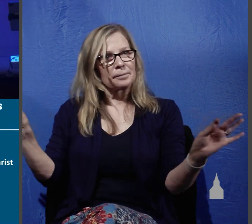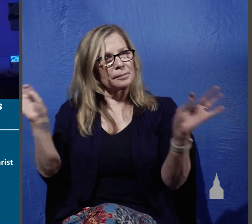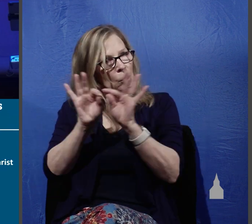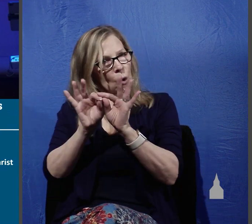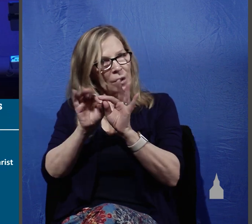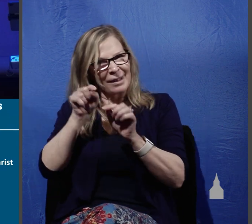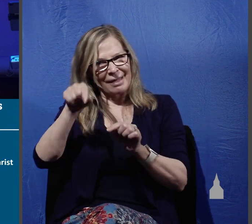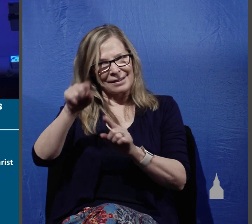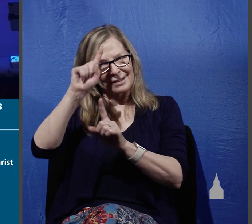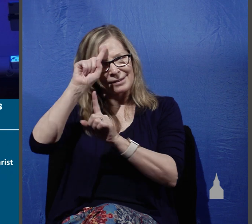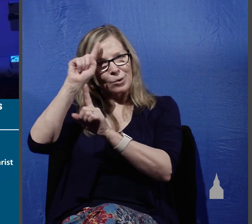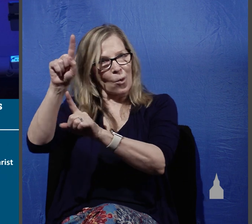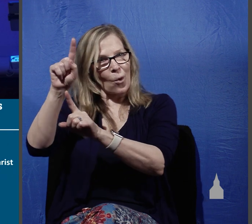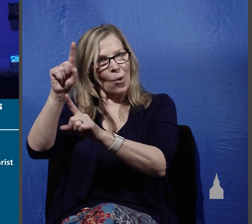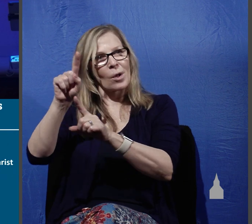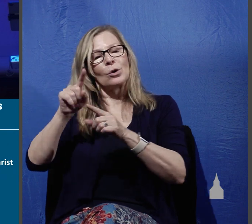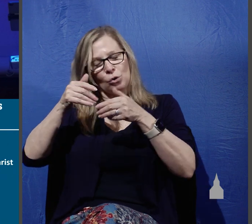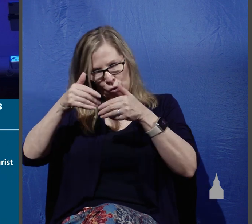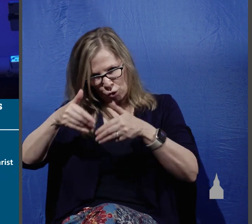mission go go